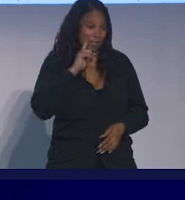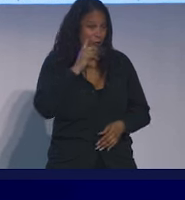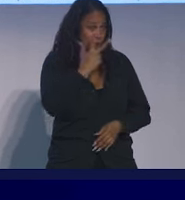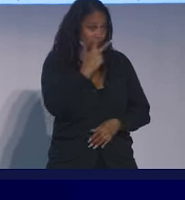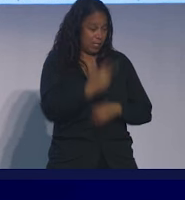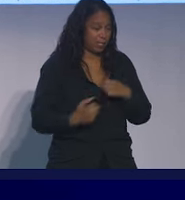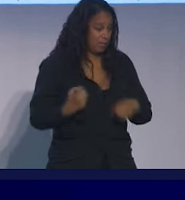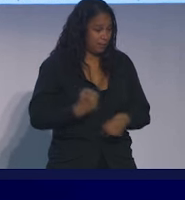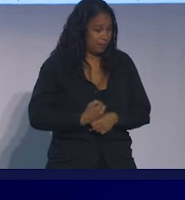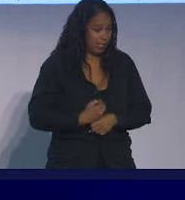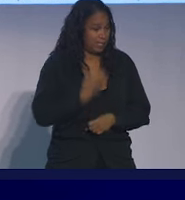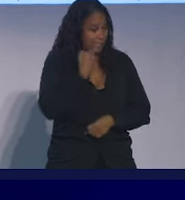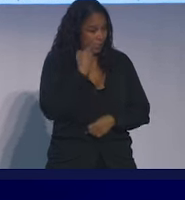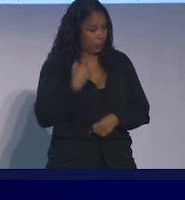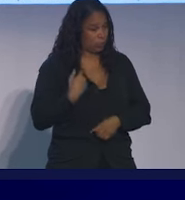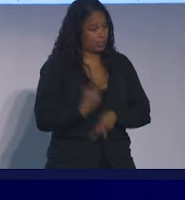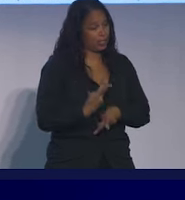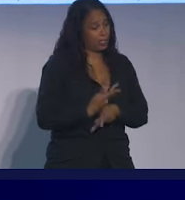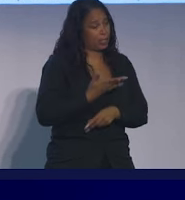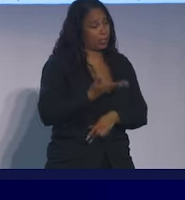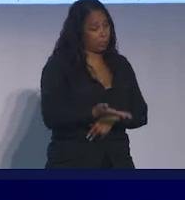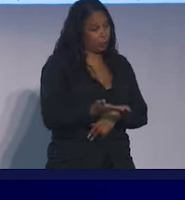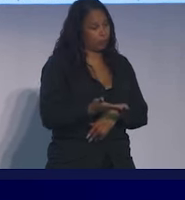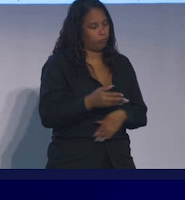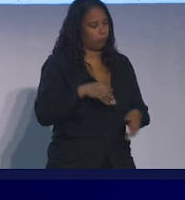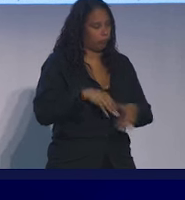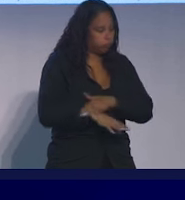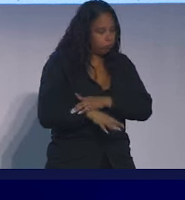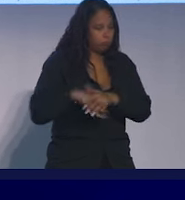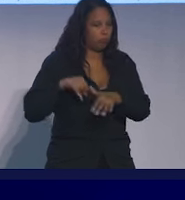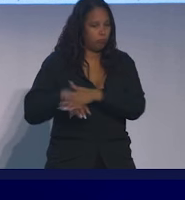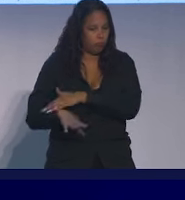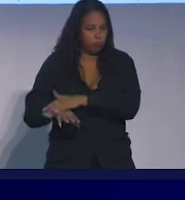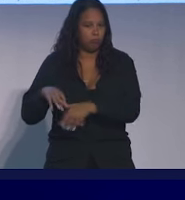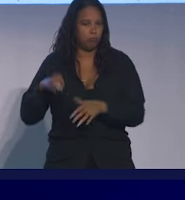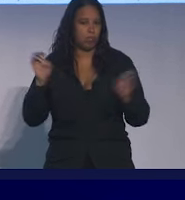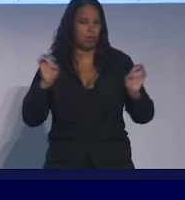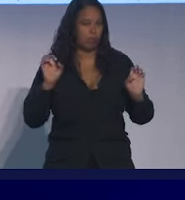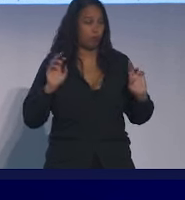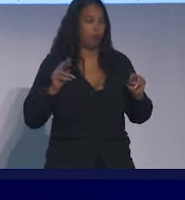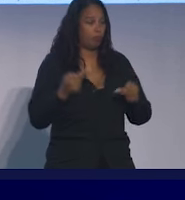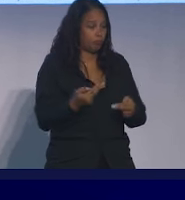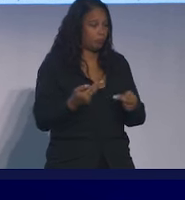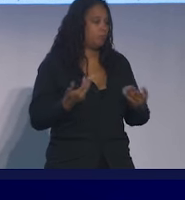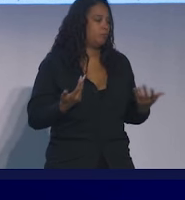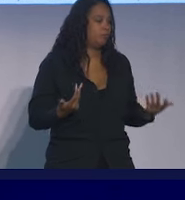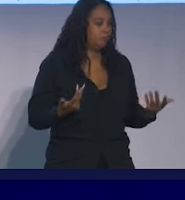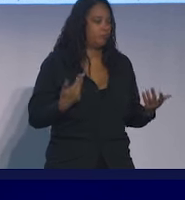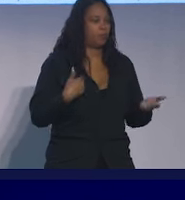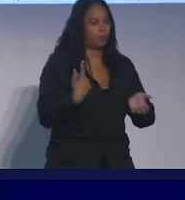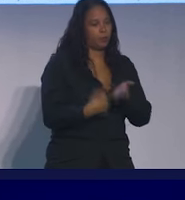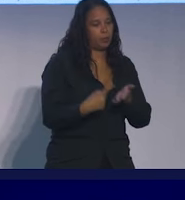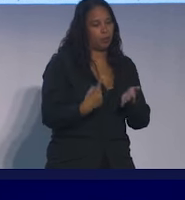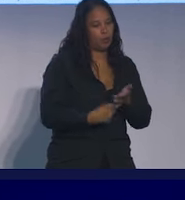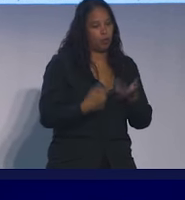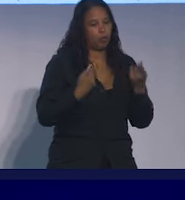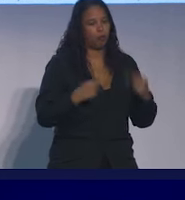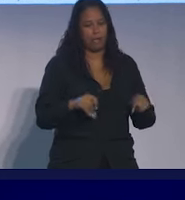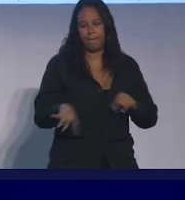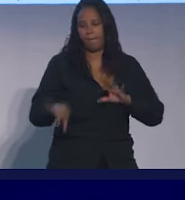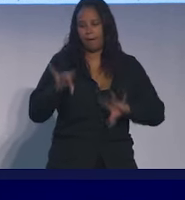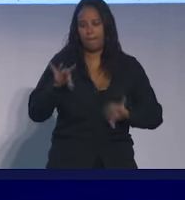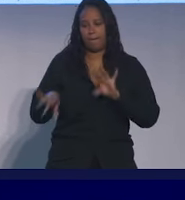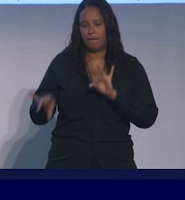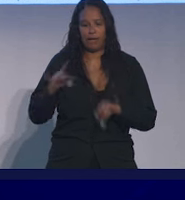since we cared for her. she was in and out of the emergency room and we tried our teams will talk about the ways they tried to find her and she